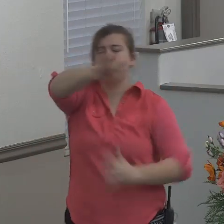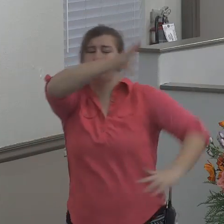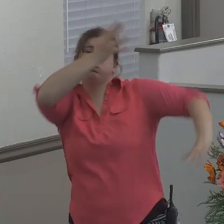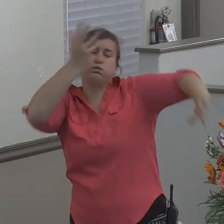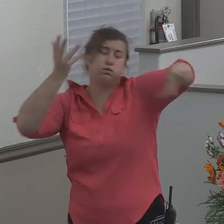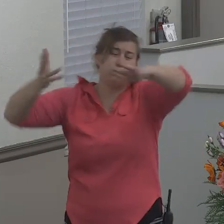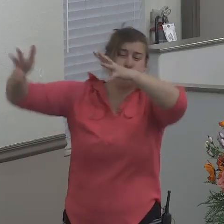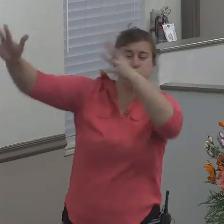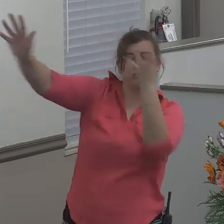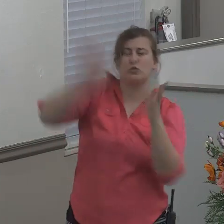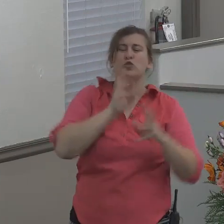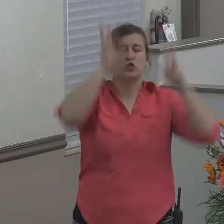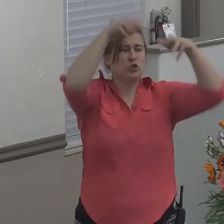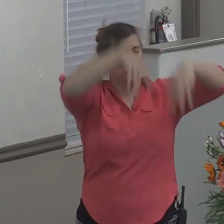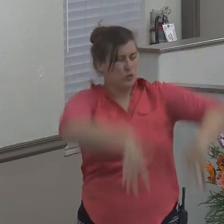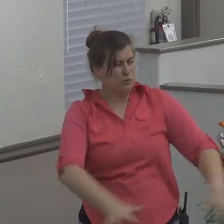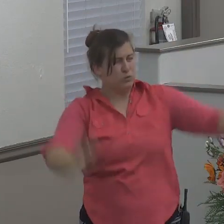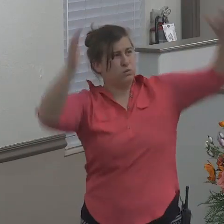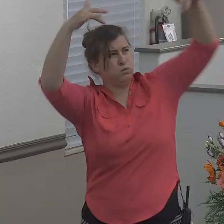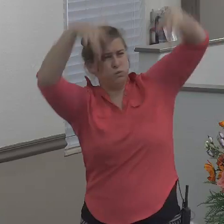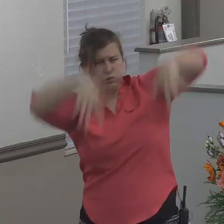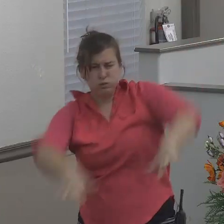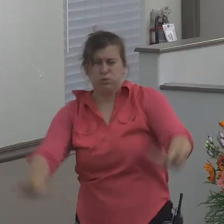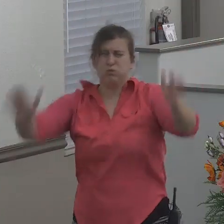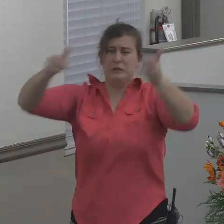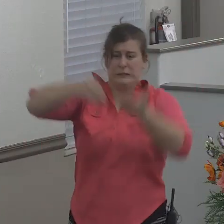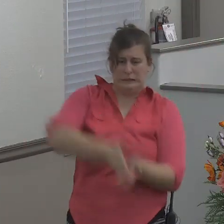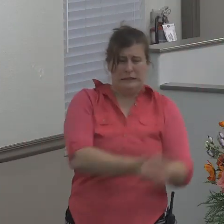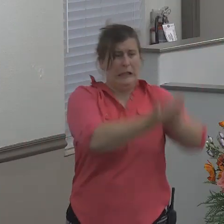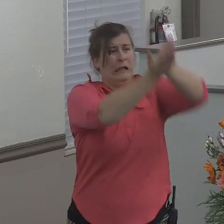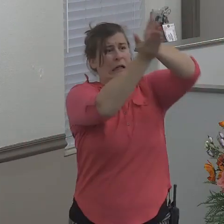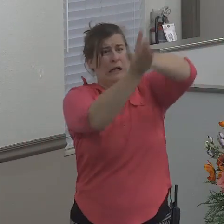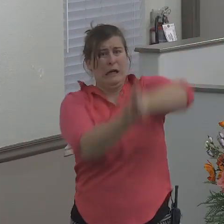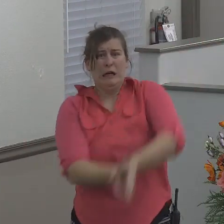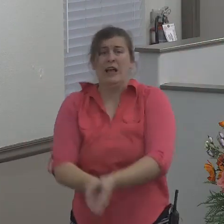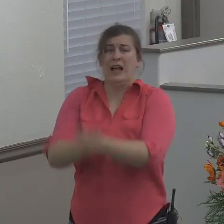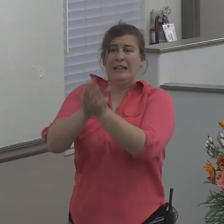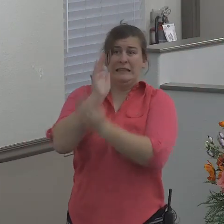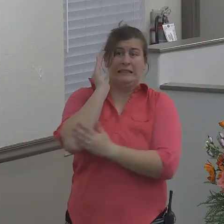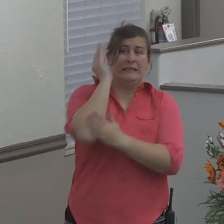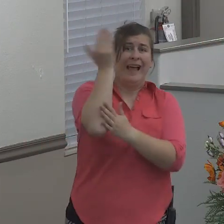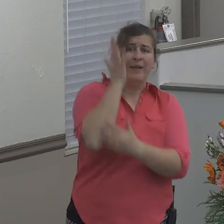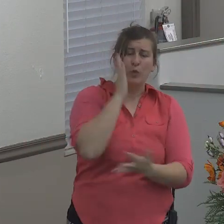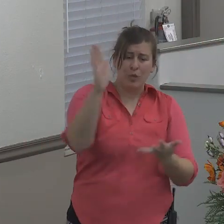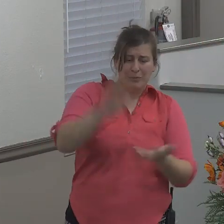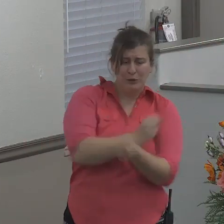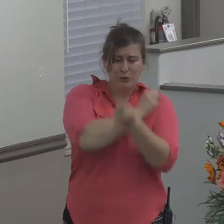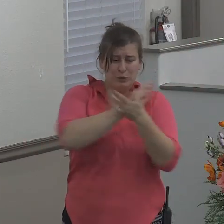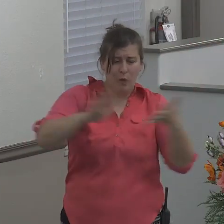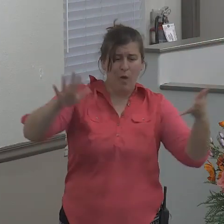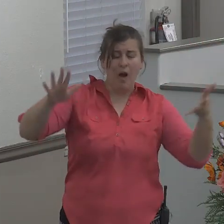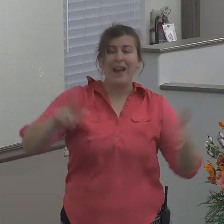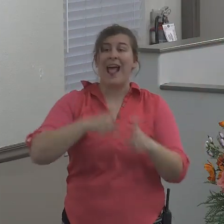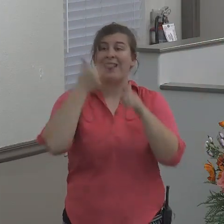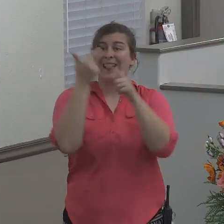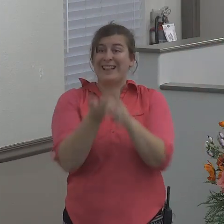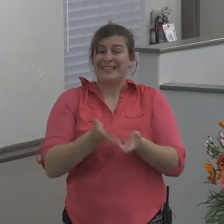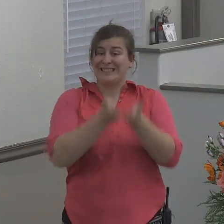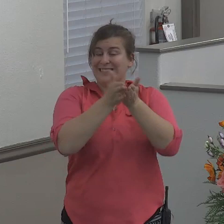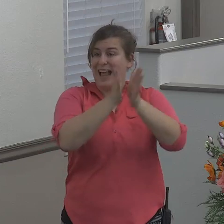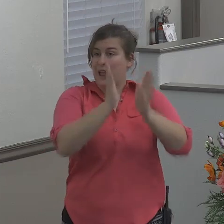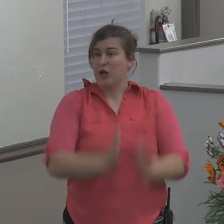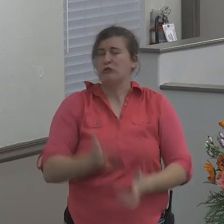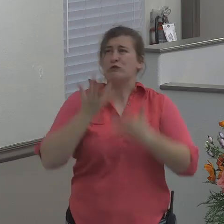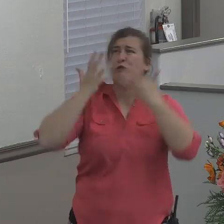tempest in the sea, so the ship was like to be broken. Then the mariners were afraid, and